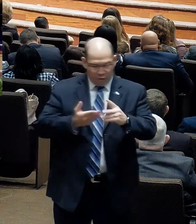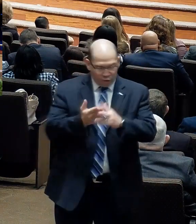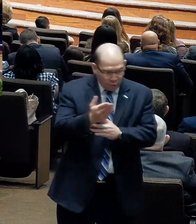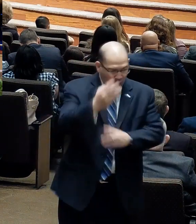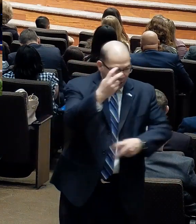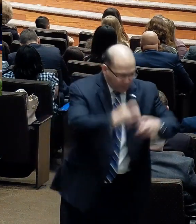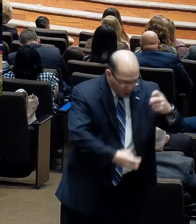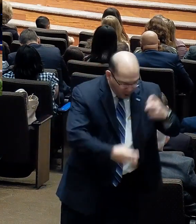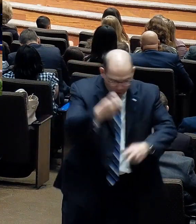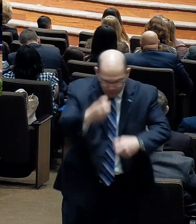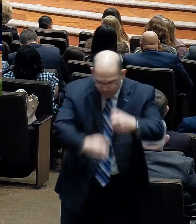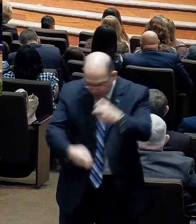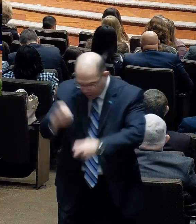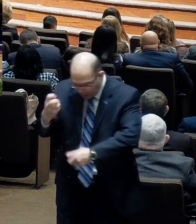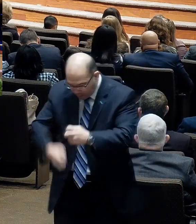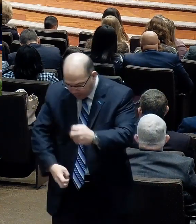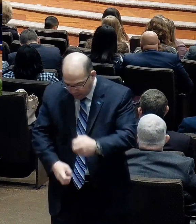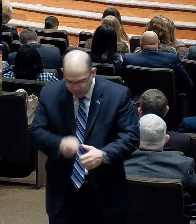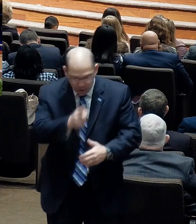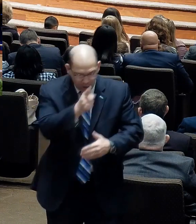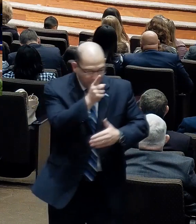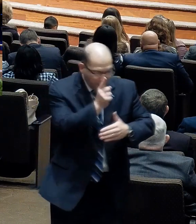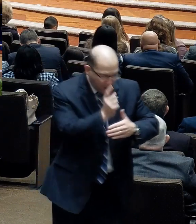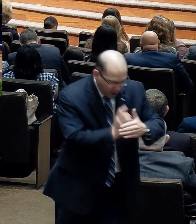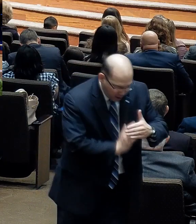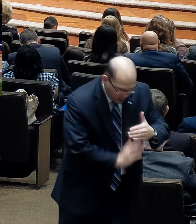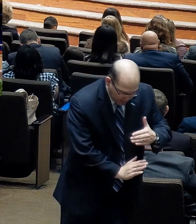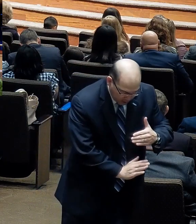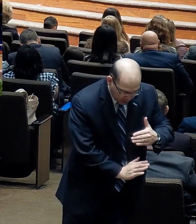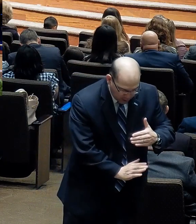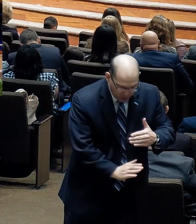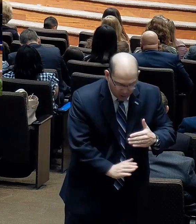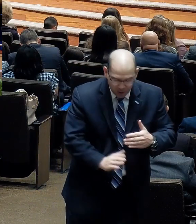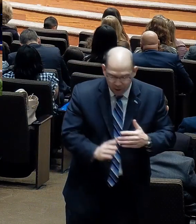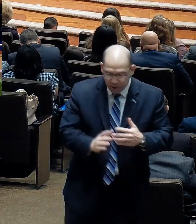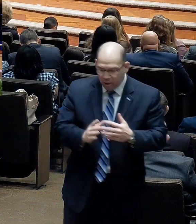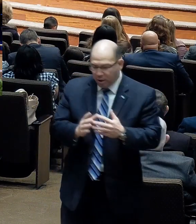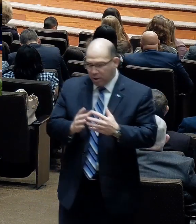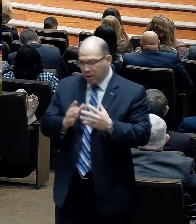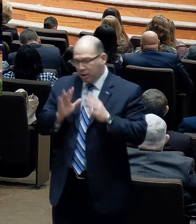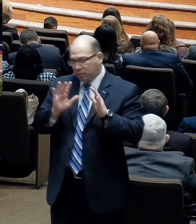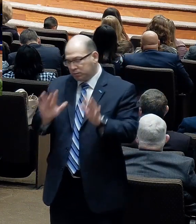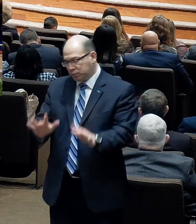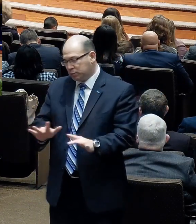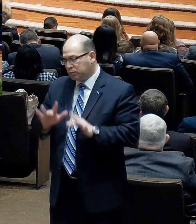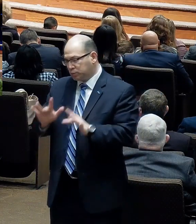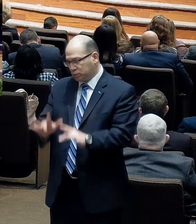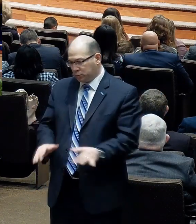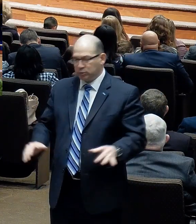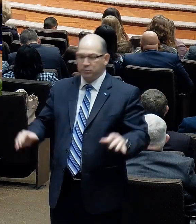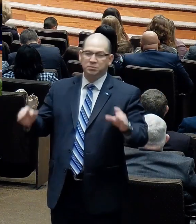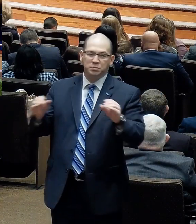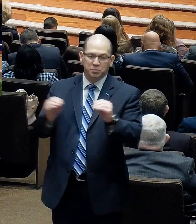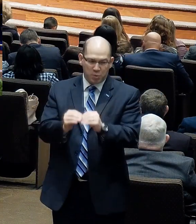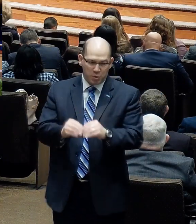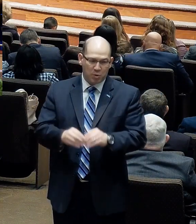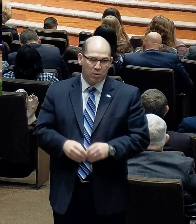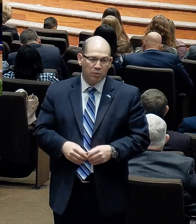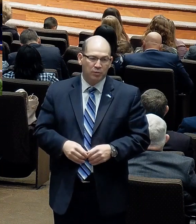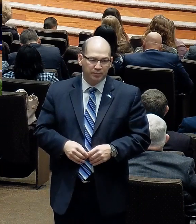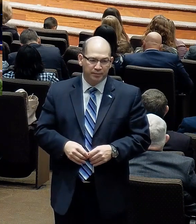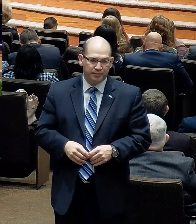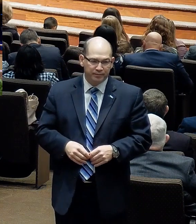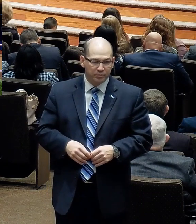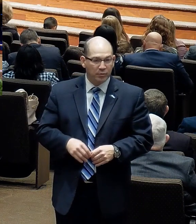that we will fall at His feet is when a trial brings us to our knees. Trials can cause us to become soft and moldable before God. By the way, they can also